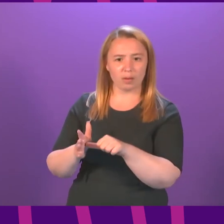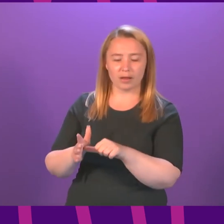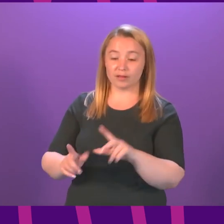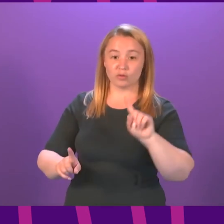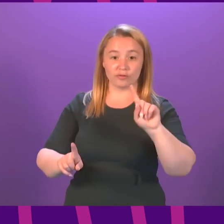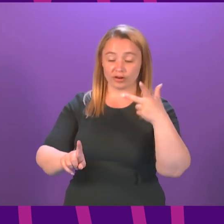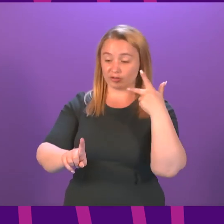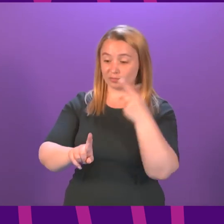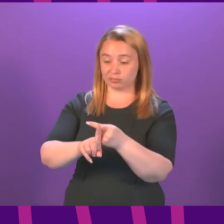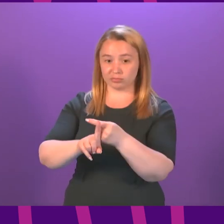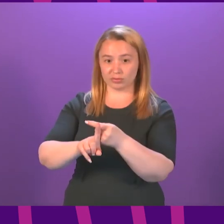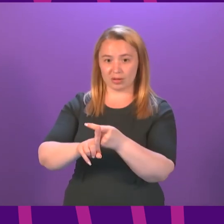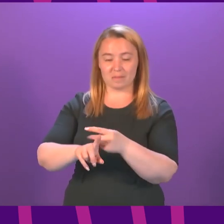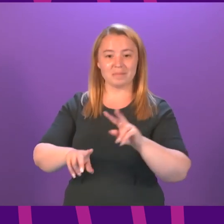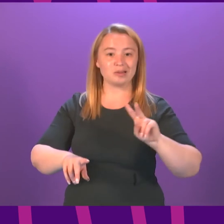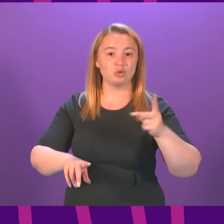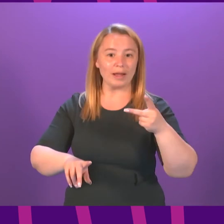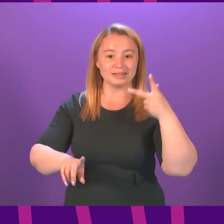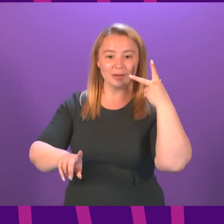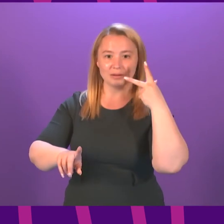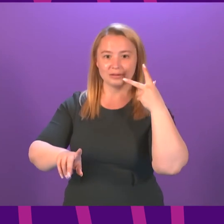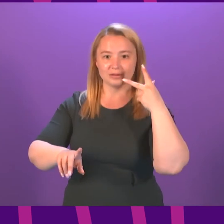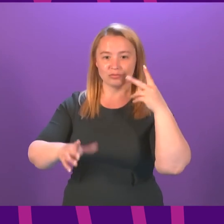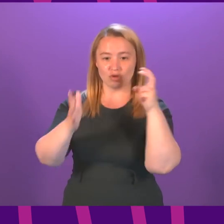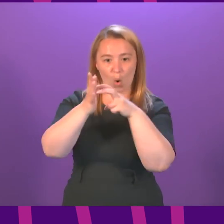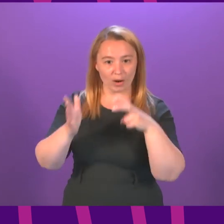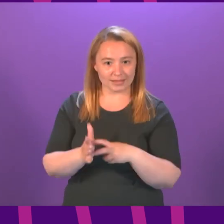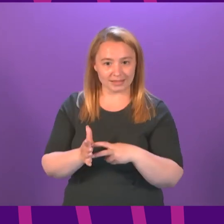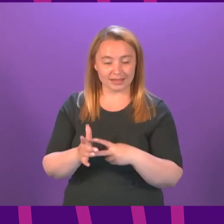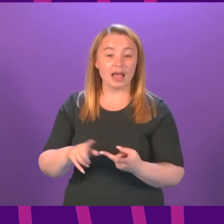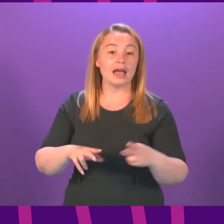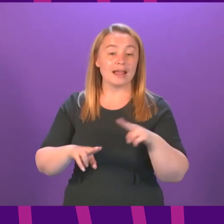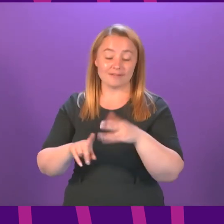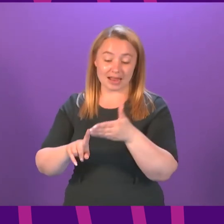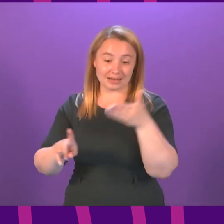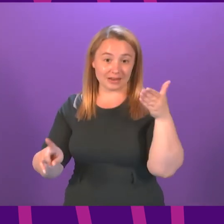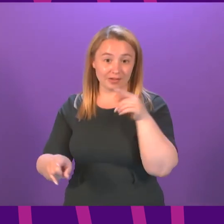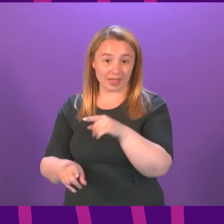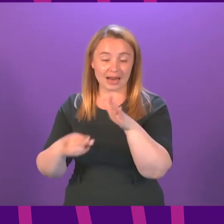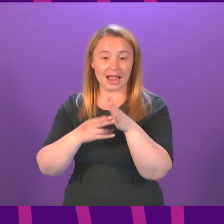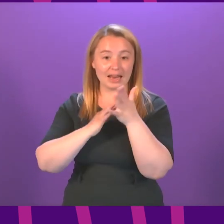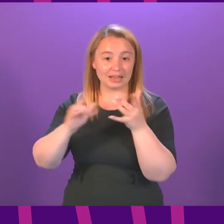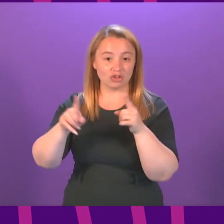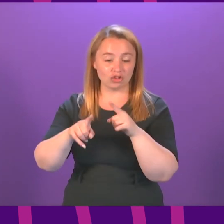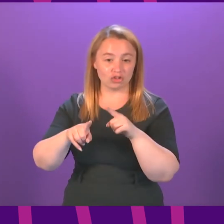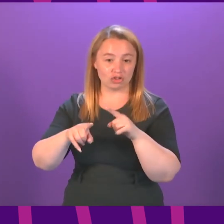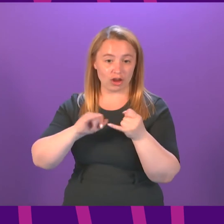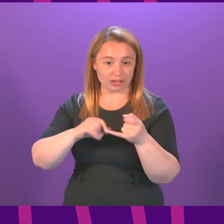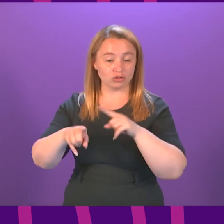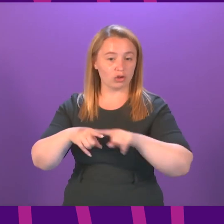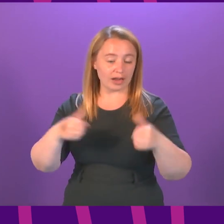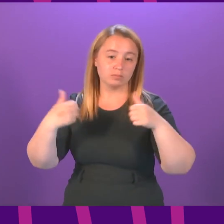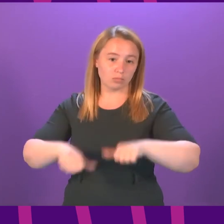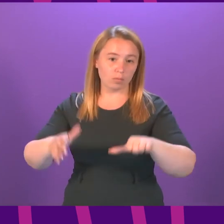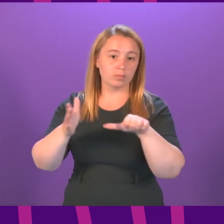their first dose has been recorded twice in error and where any cases like that are identified the NHS works to resolve them as quickly as